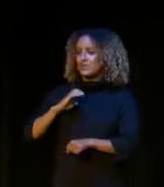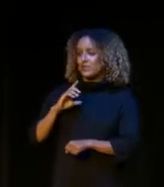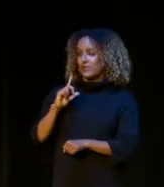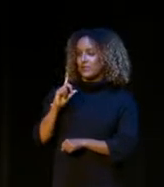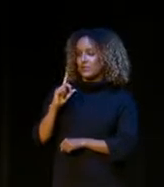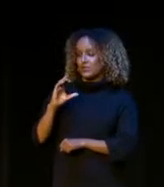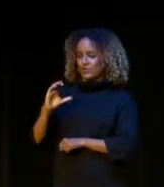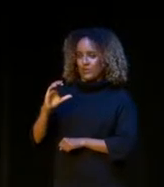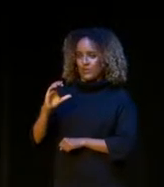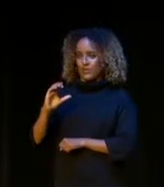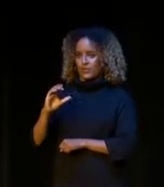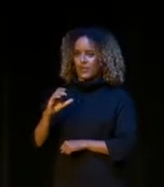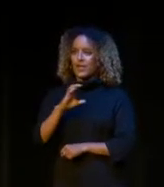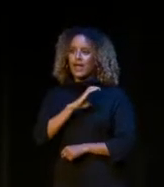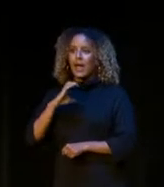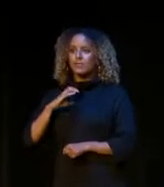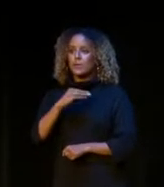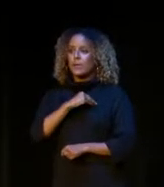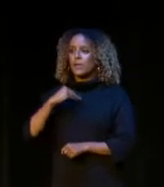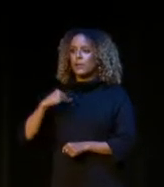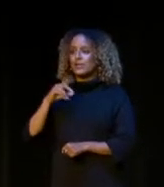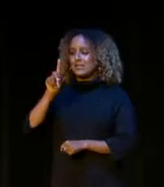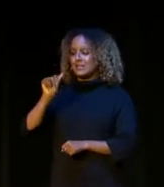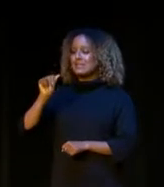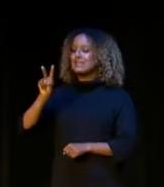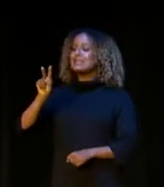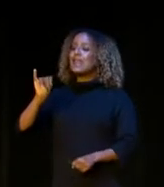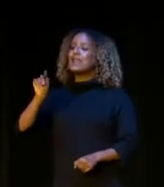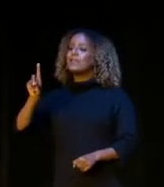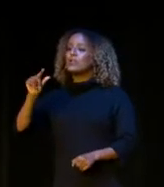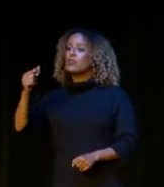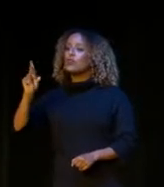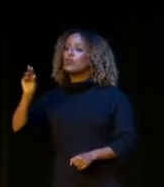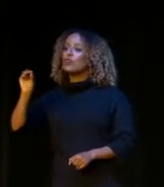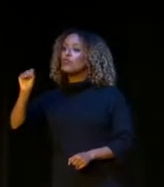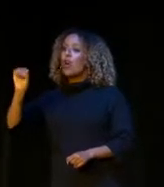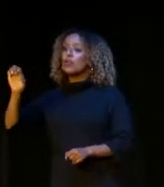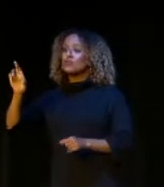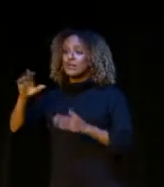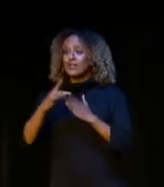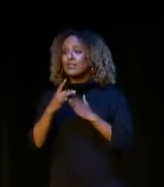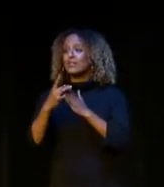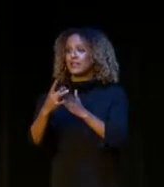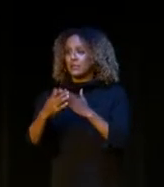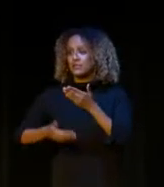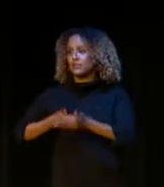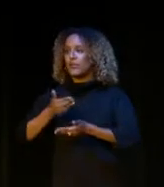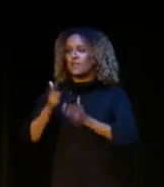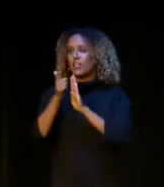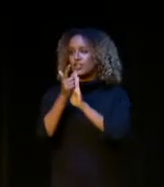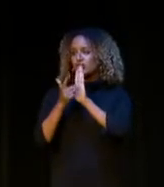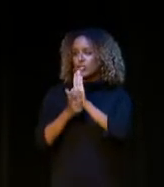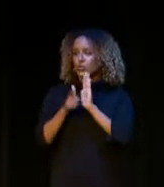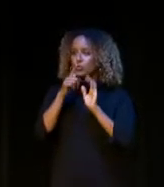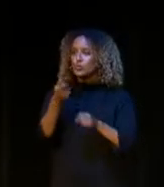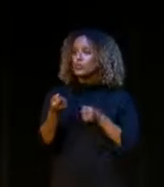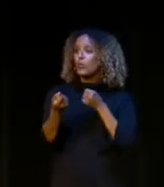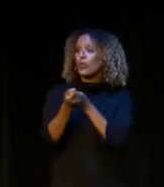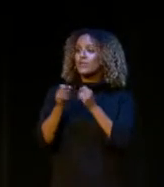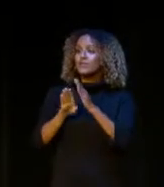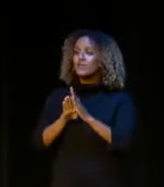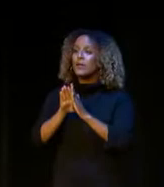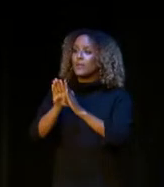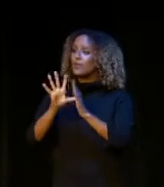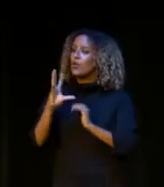District of Columbia and Councilmember David Grasso, who is the lead author of the legislation that has supported the